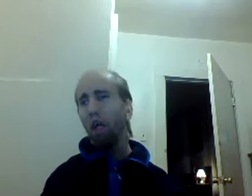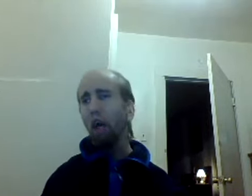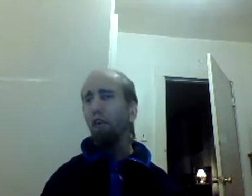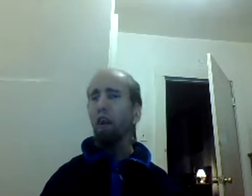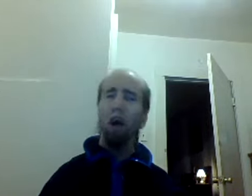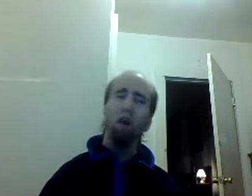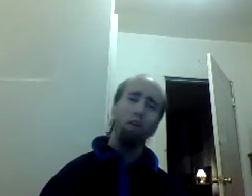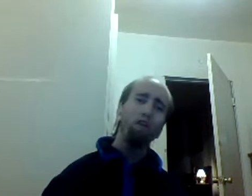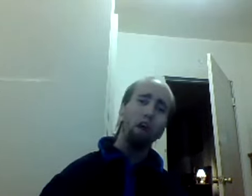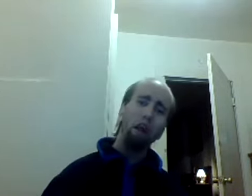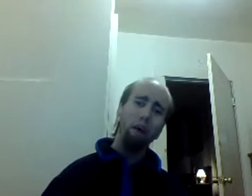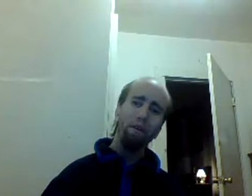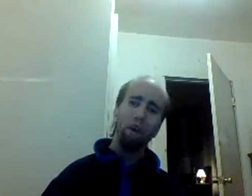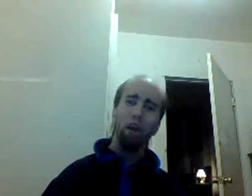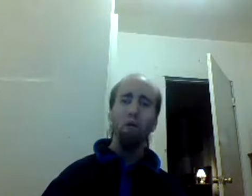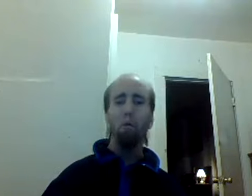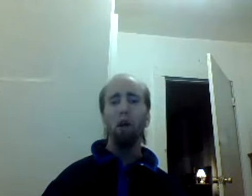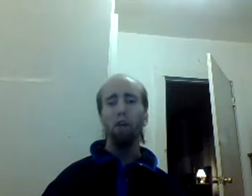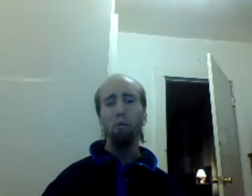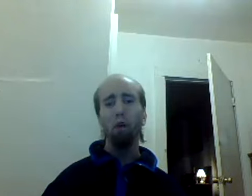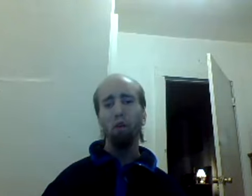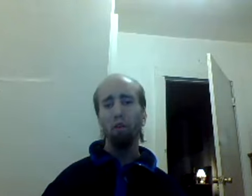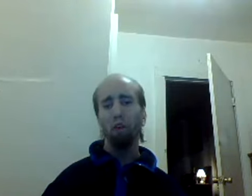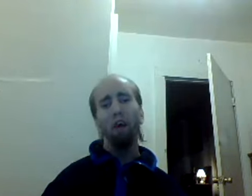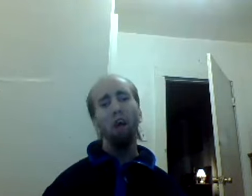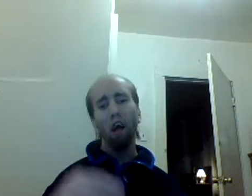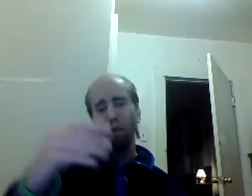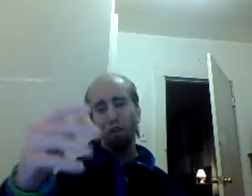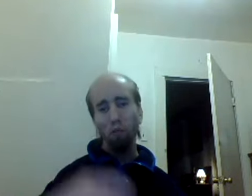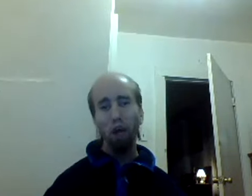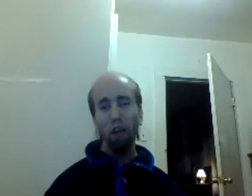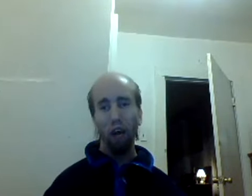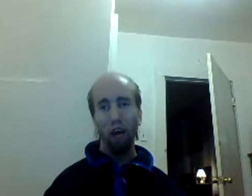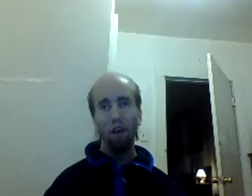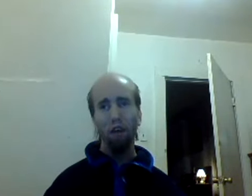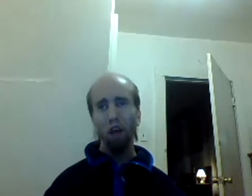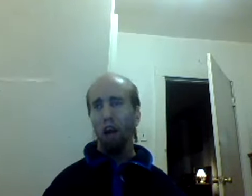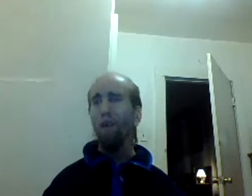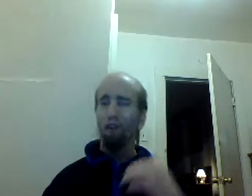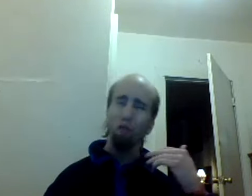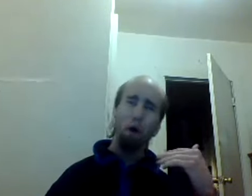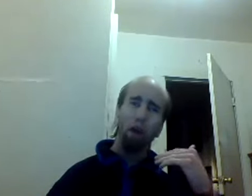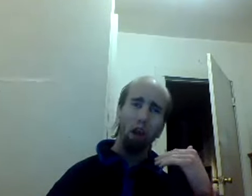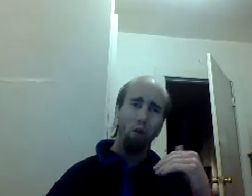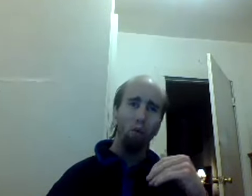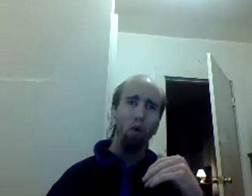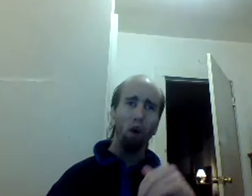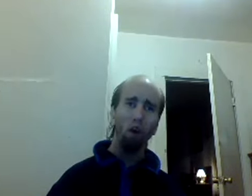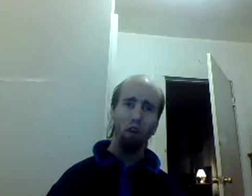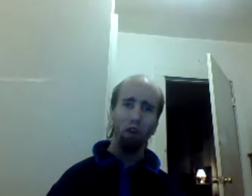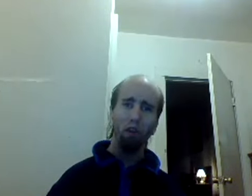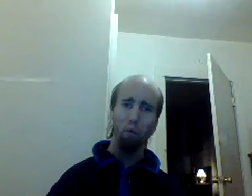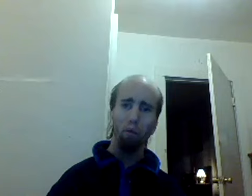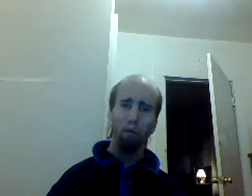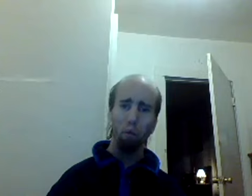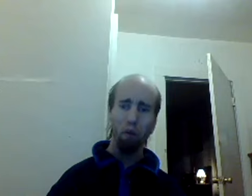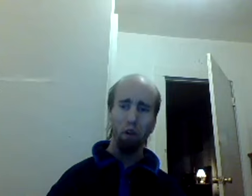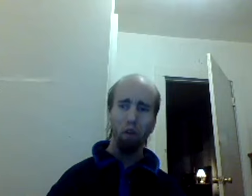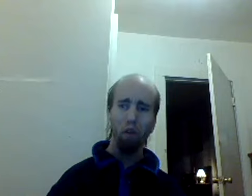yes I understand that free never paid the bills and I respect that I respect that rule 110% my